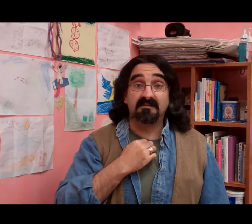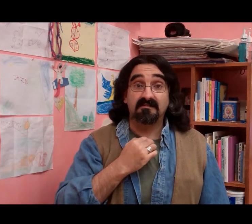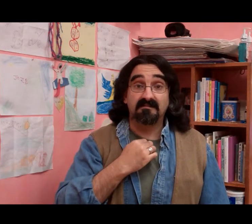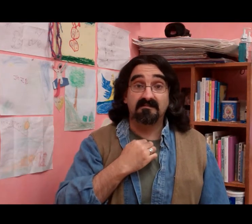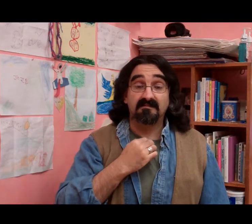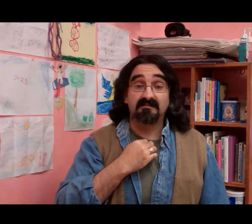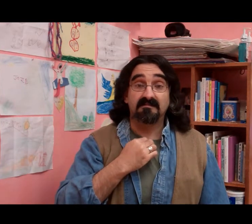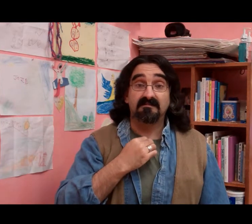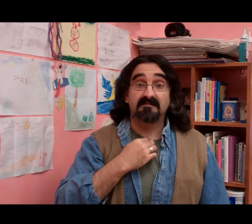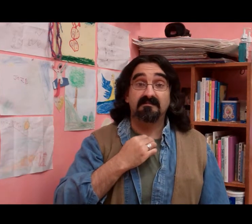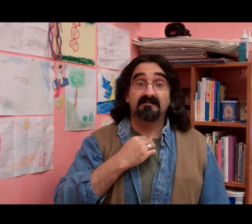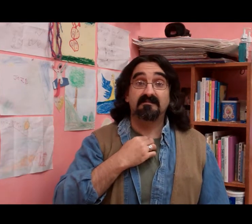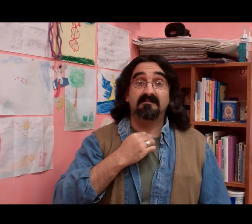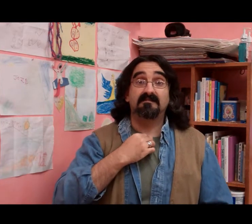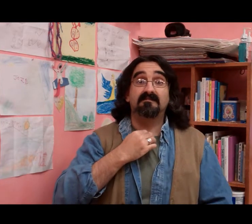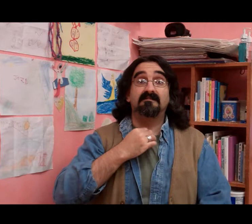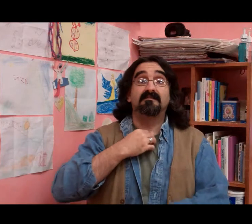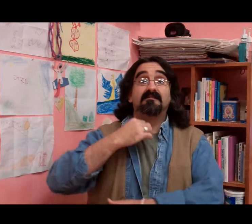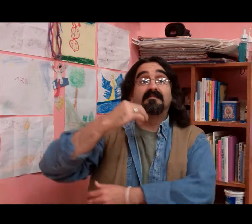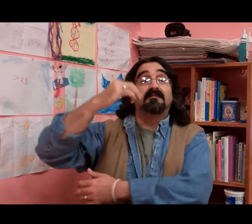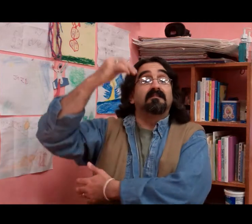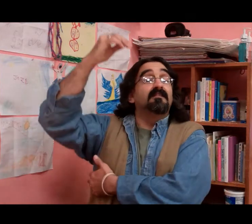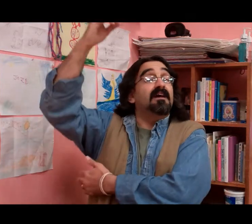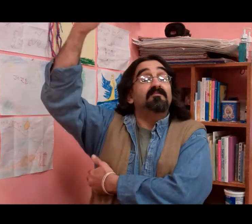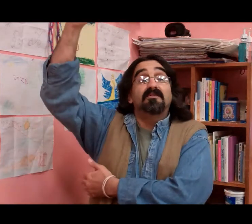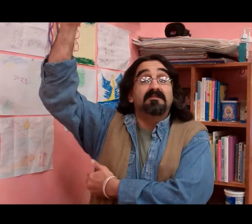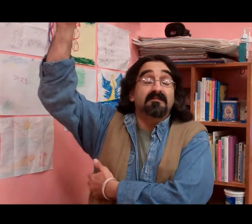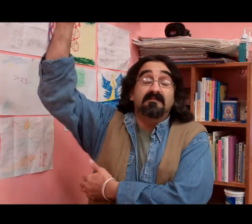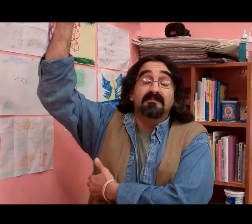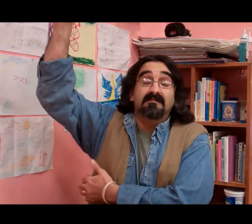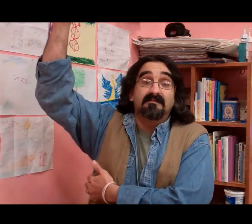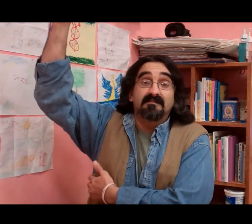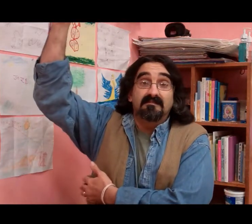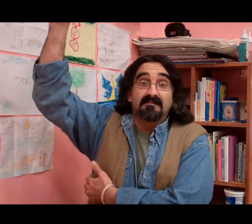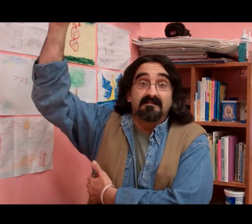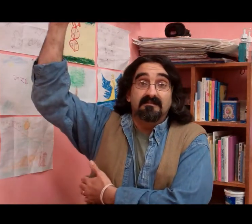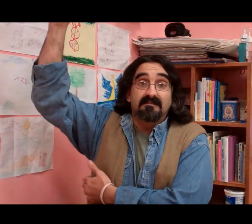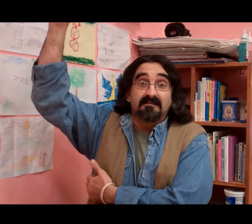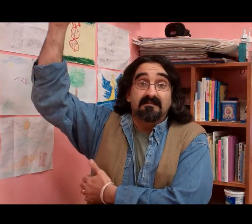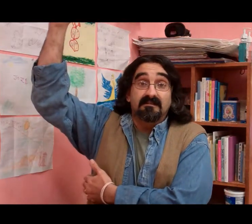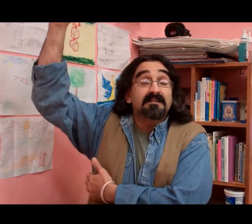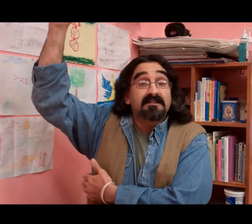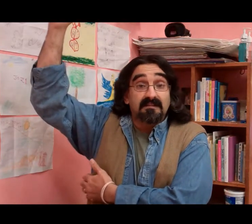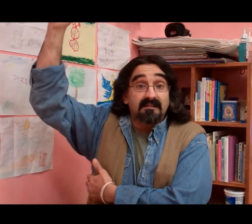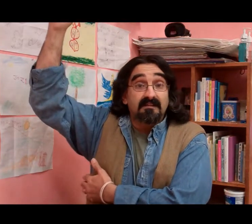and that person is the key.